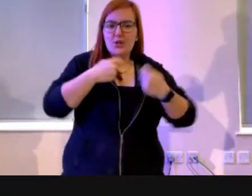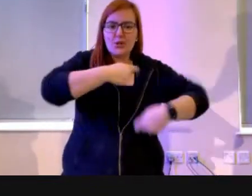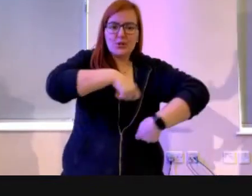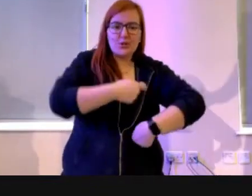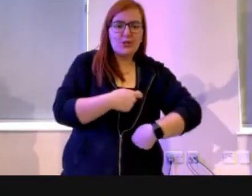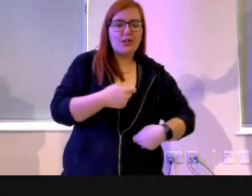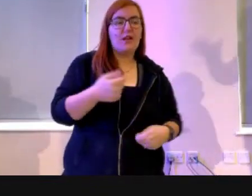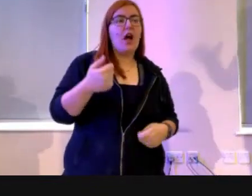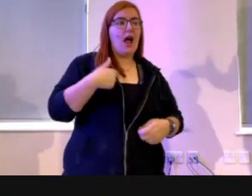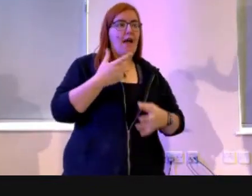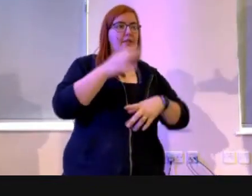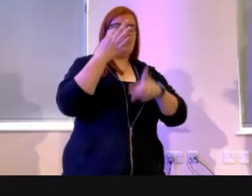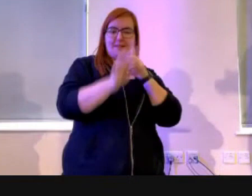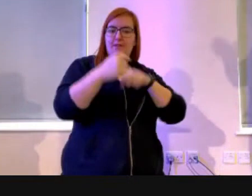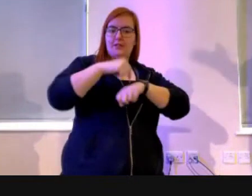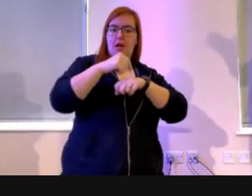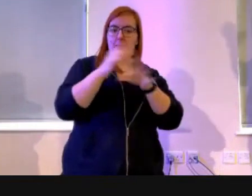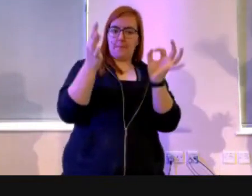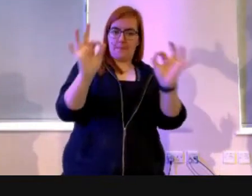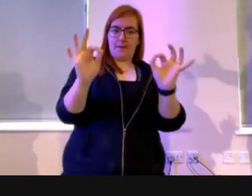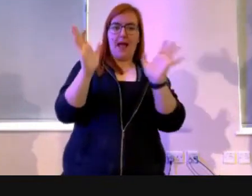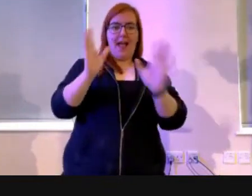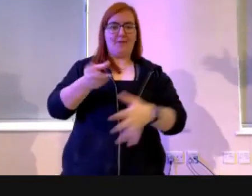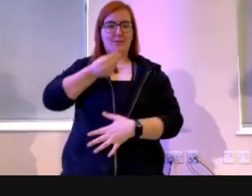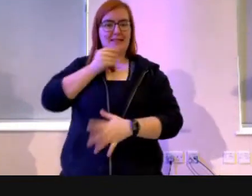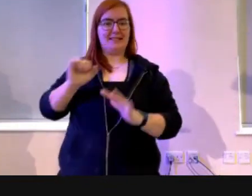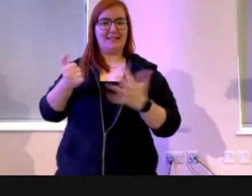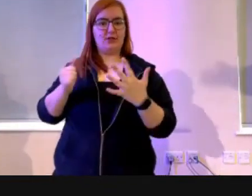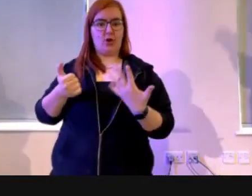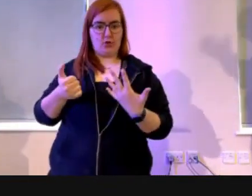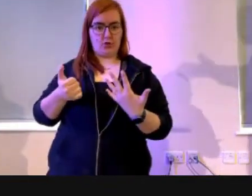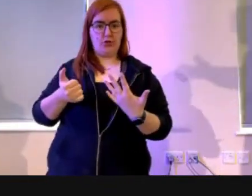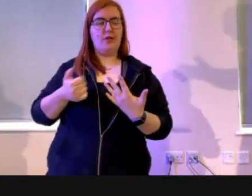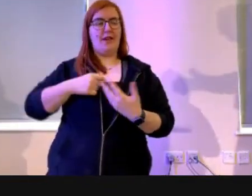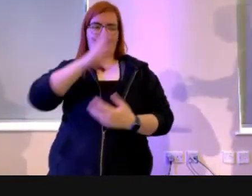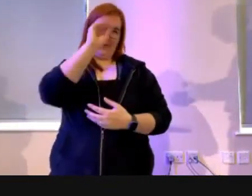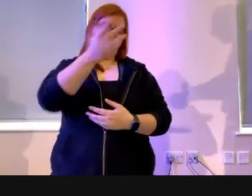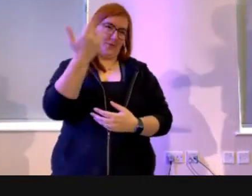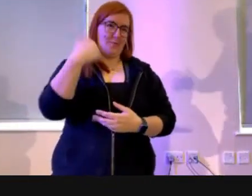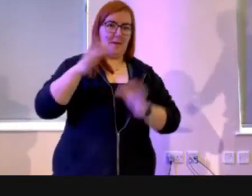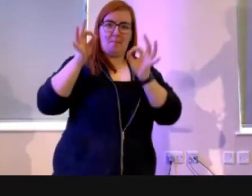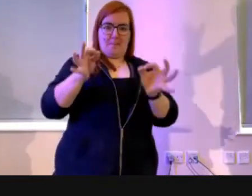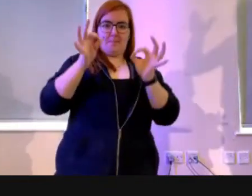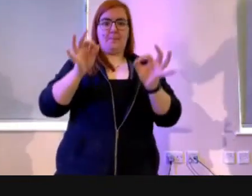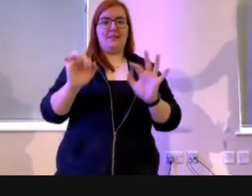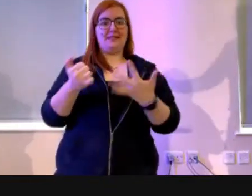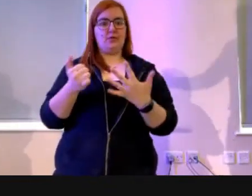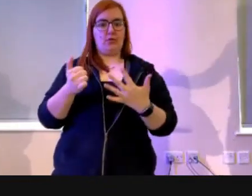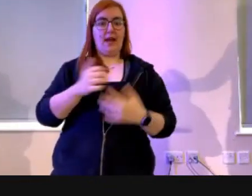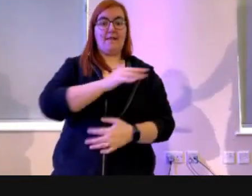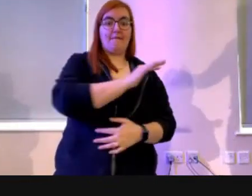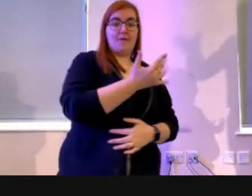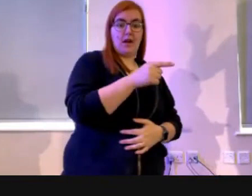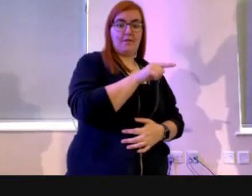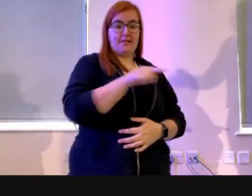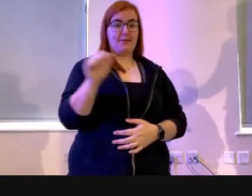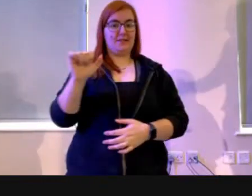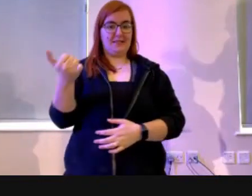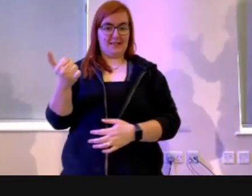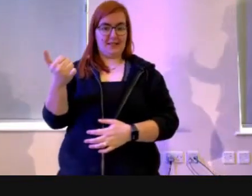allotted time, because I'm very strict. We must eat at six o'clock. I've talked about this before. Must eat at six o'clock. And five till six o'clock is my time in